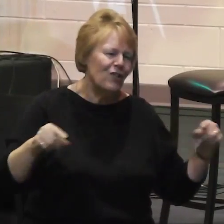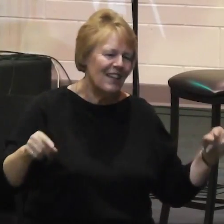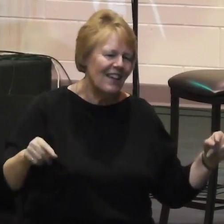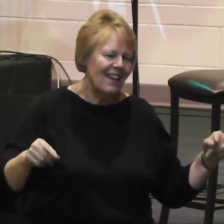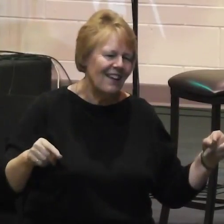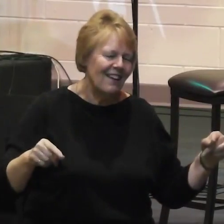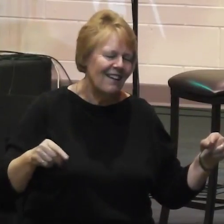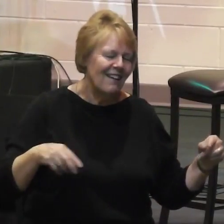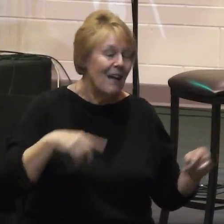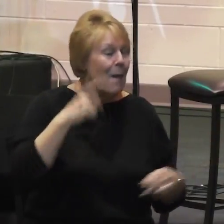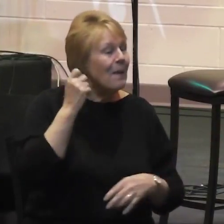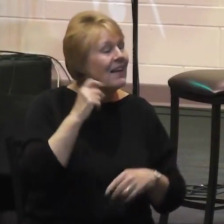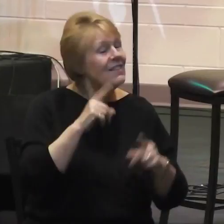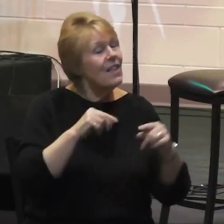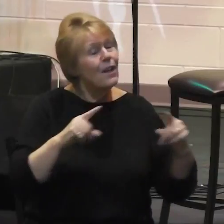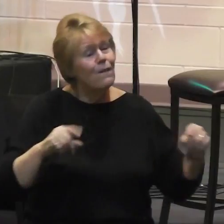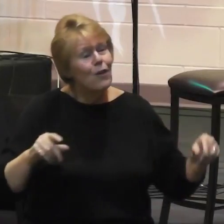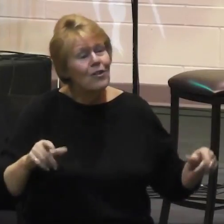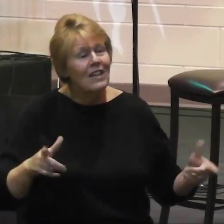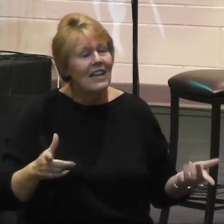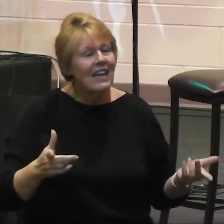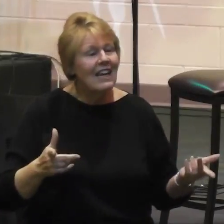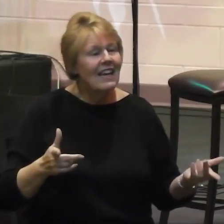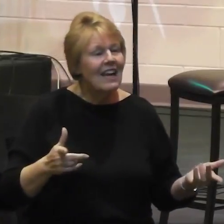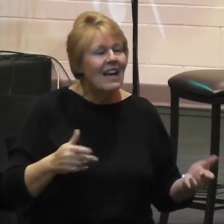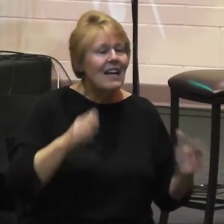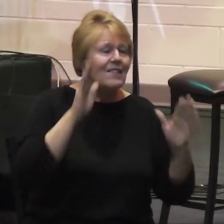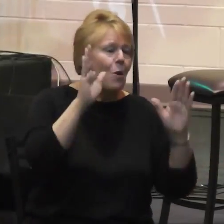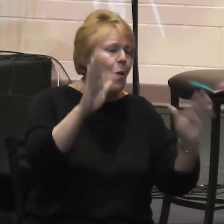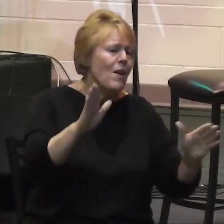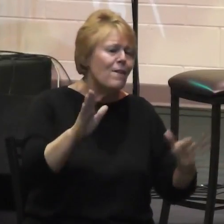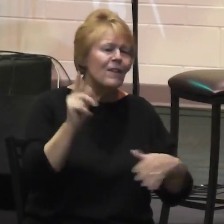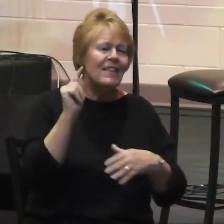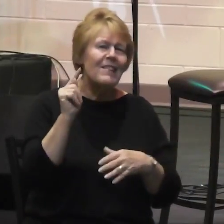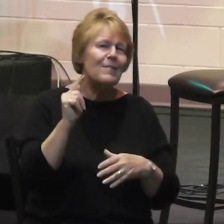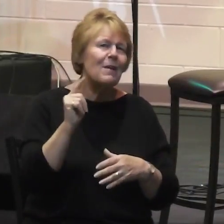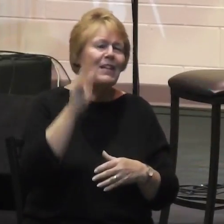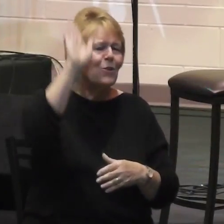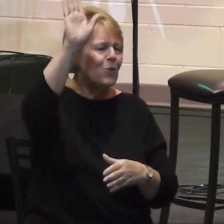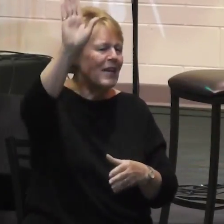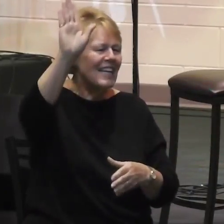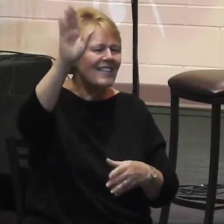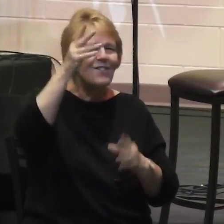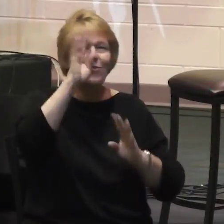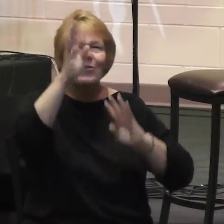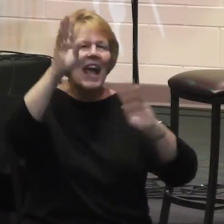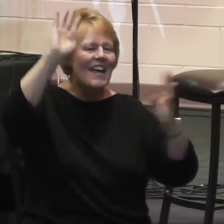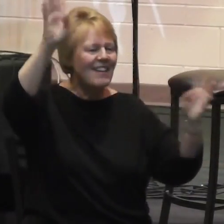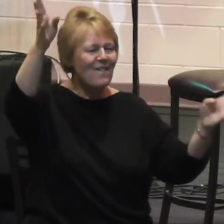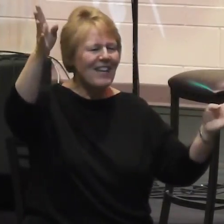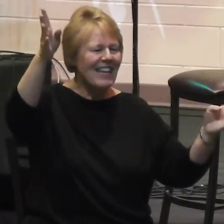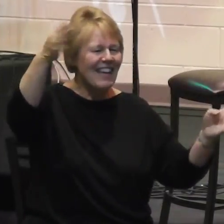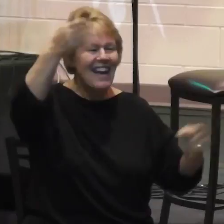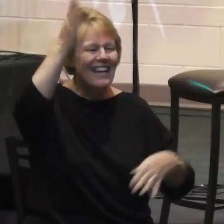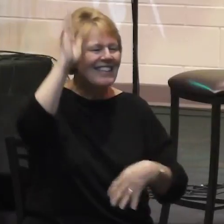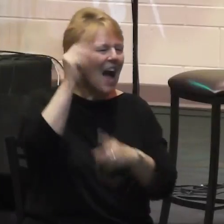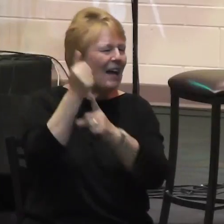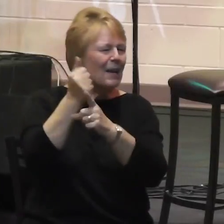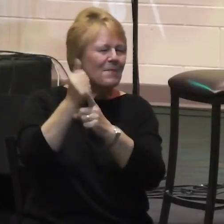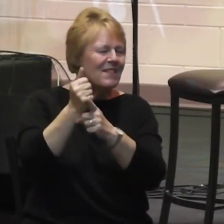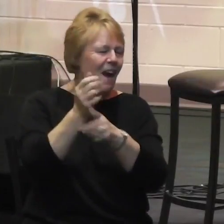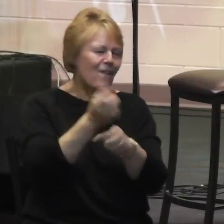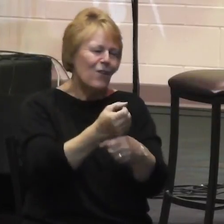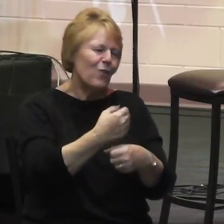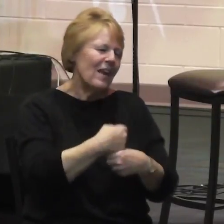a testament to his creativity. It is God who created all these diverse things that we